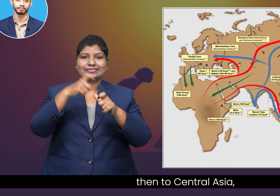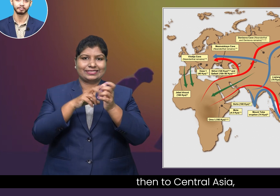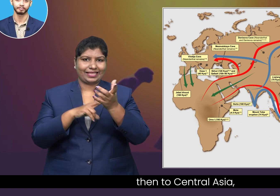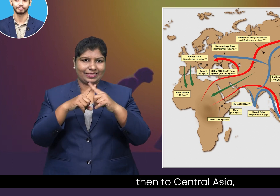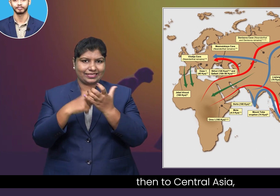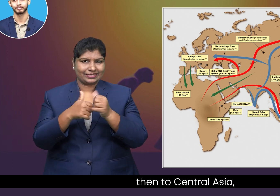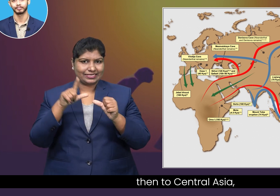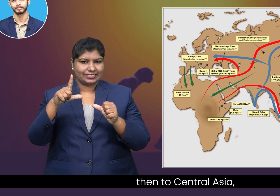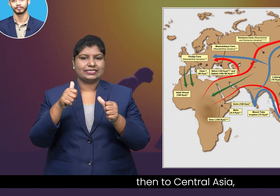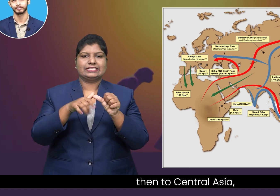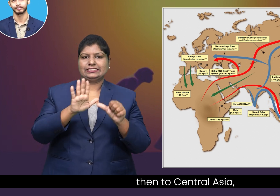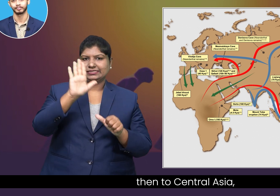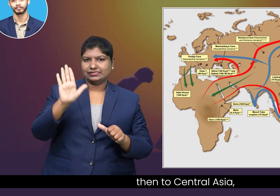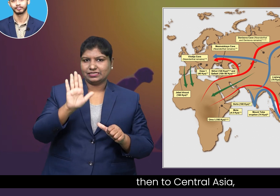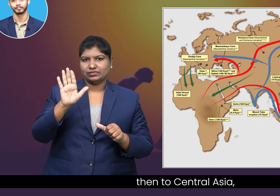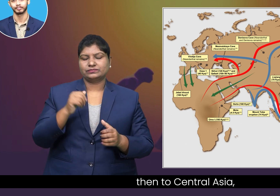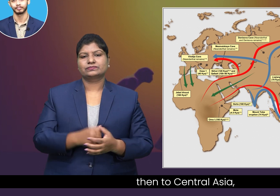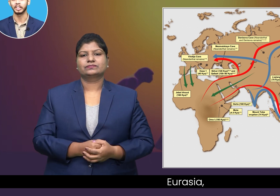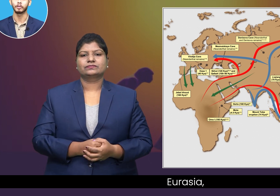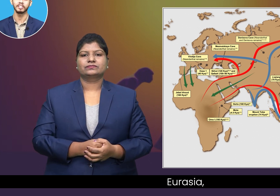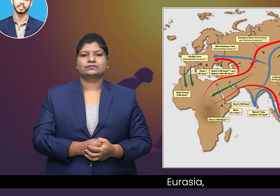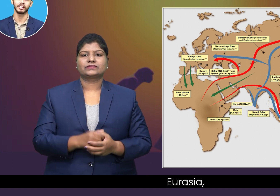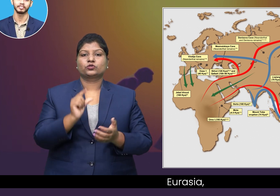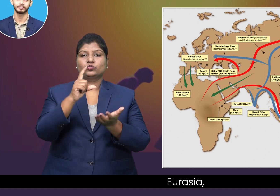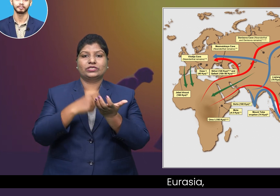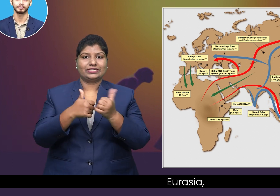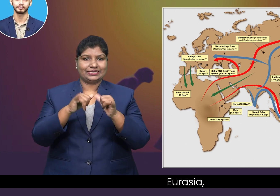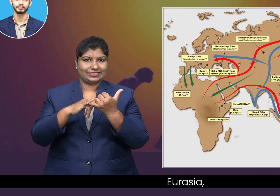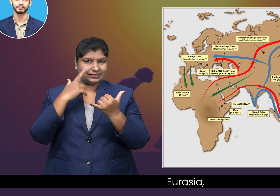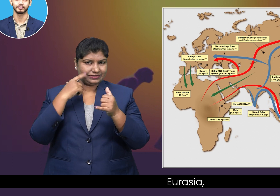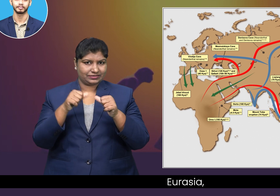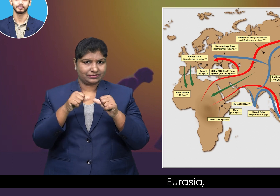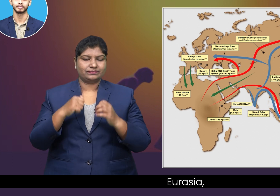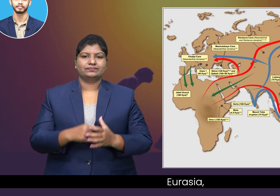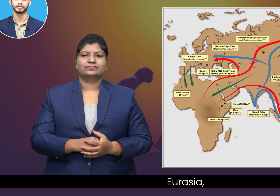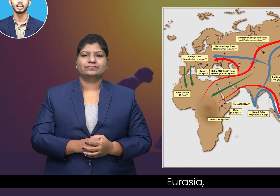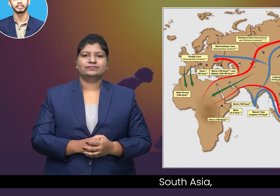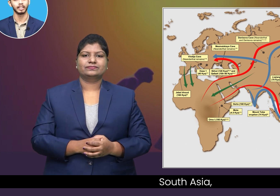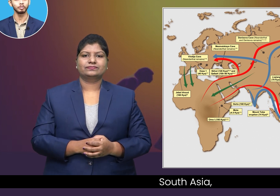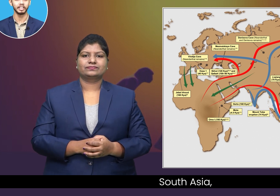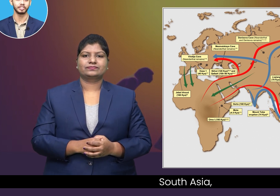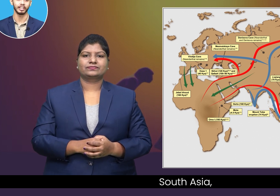Eurasia, South Asia